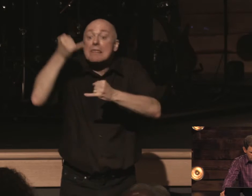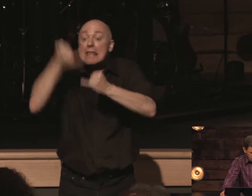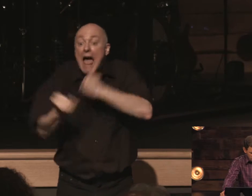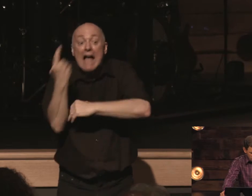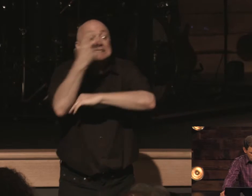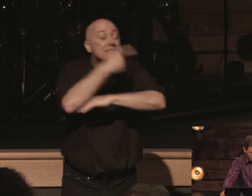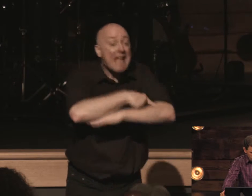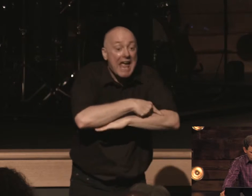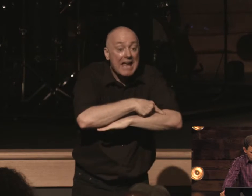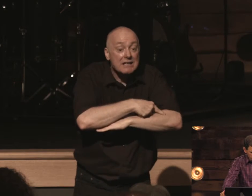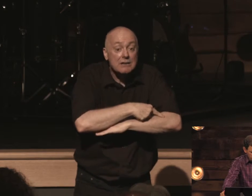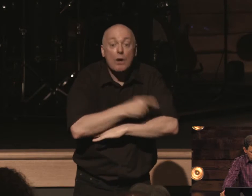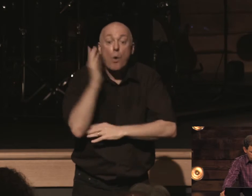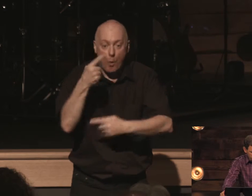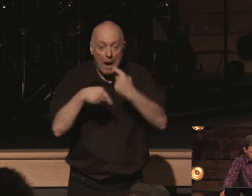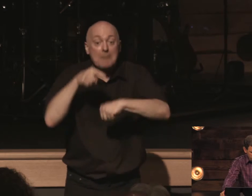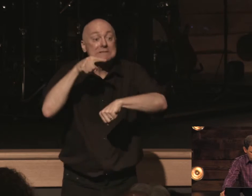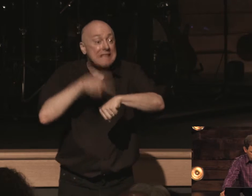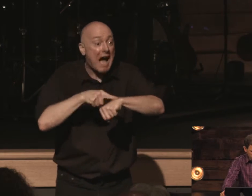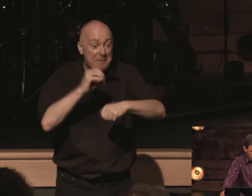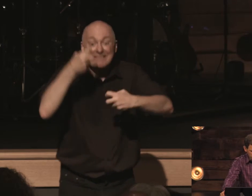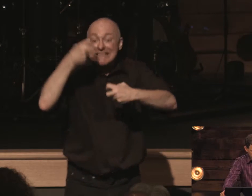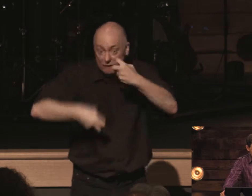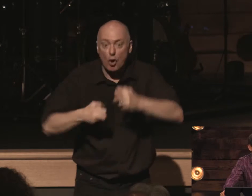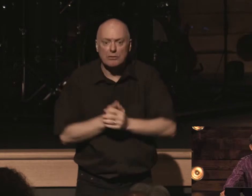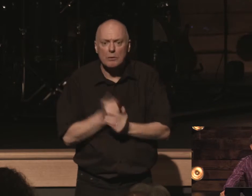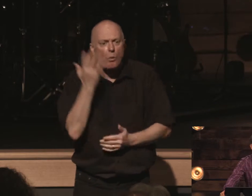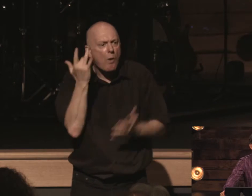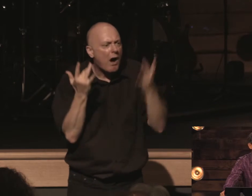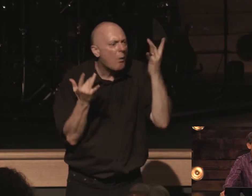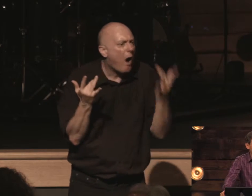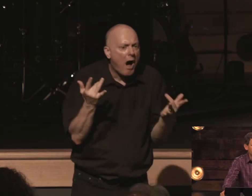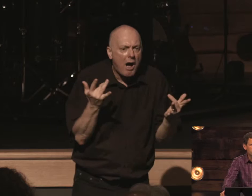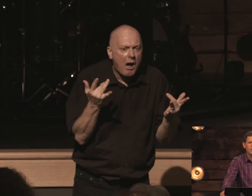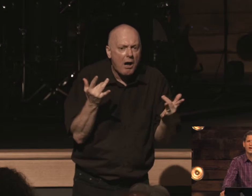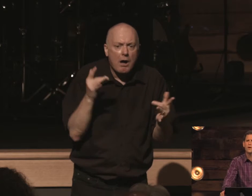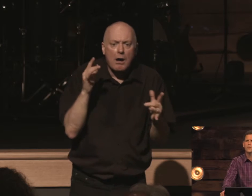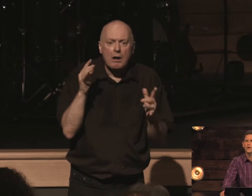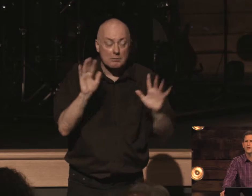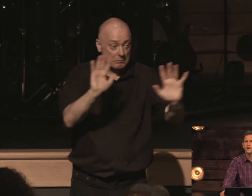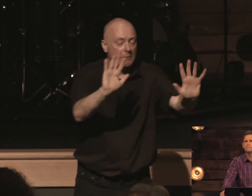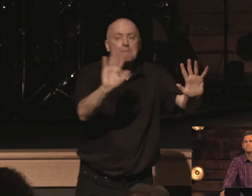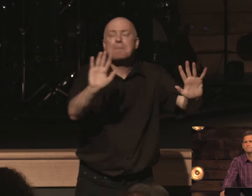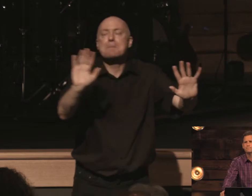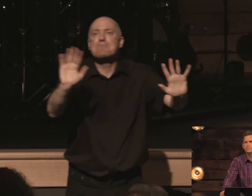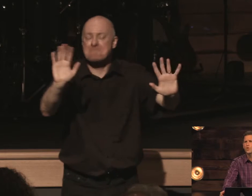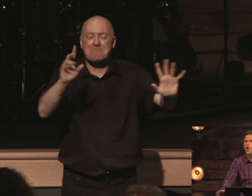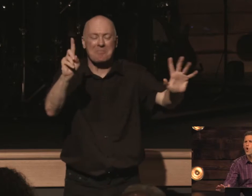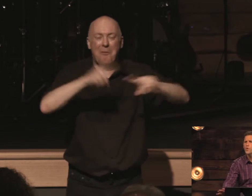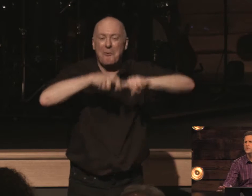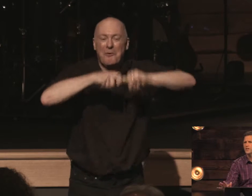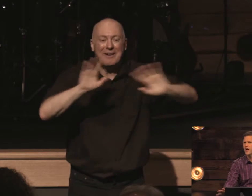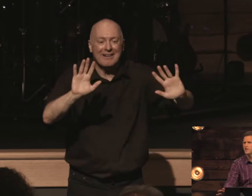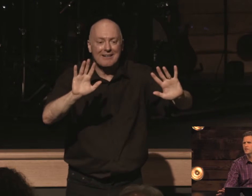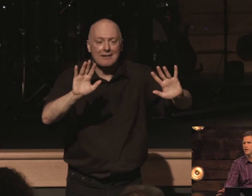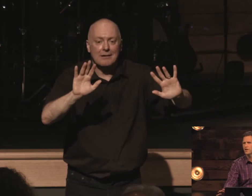there will come times of difficulty why why for for people hey by the way um always align yourselves